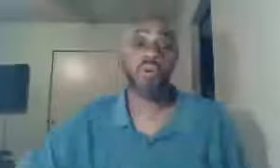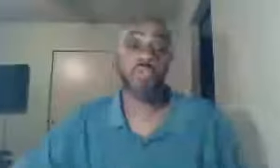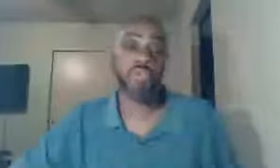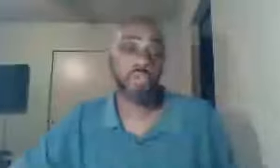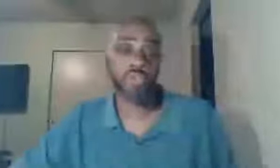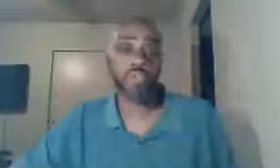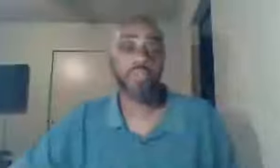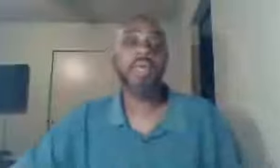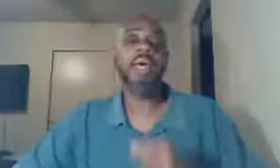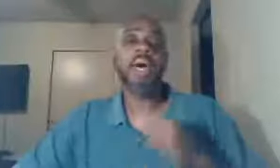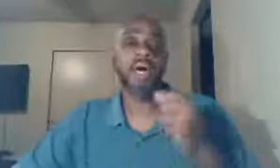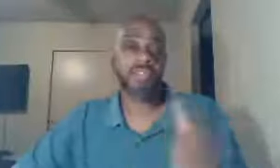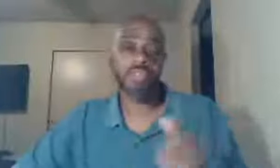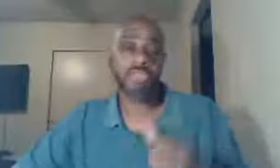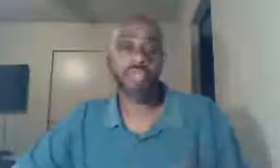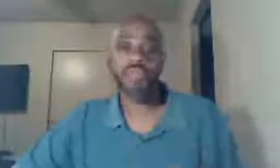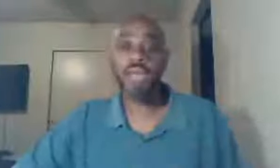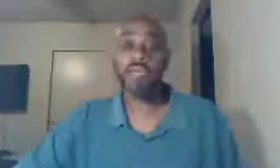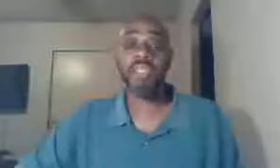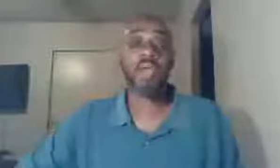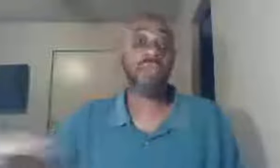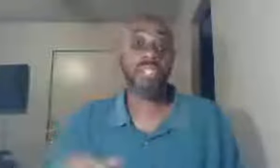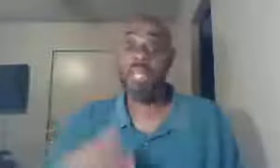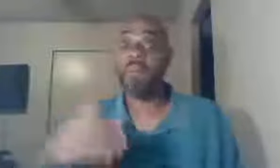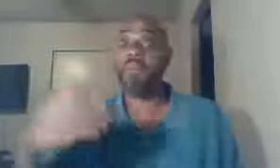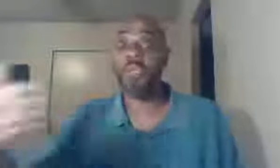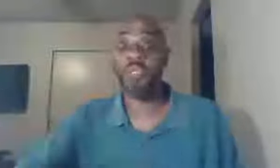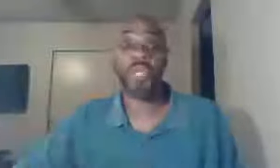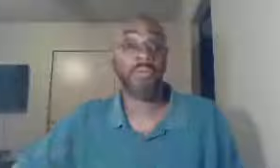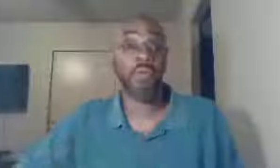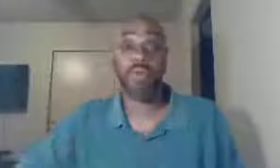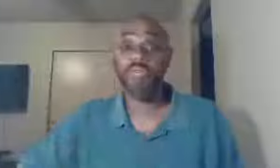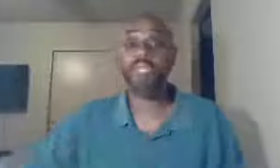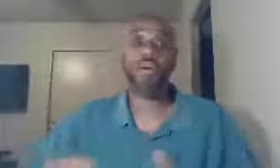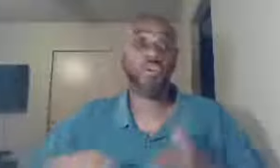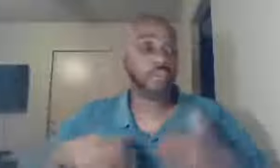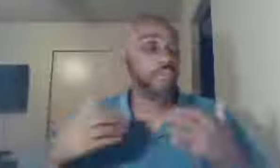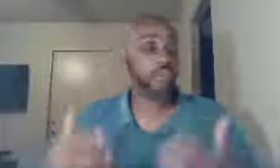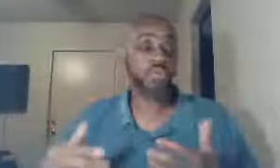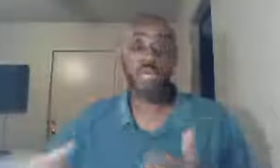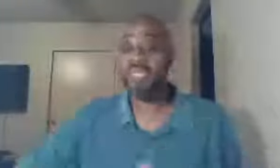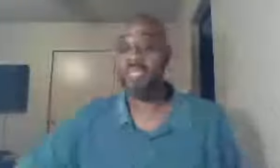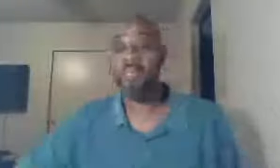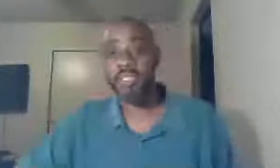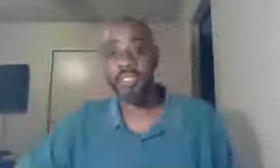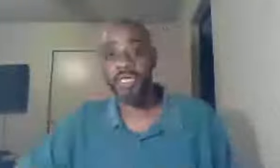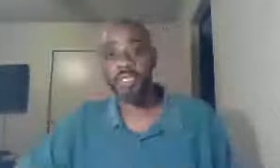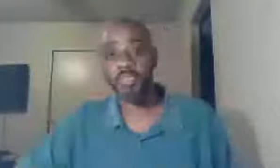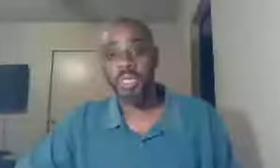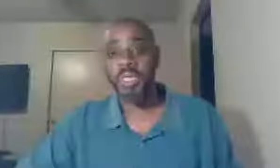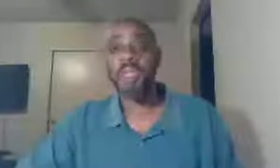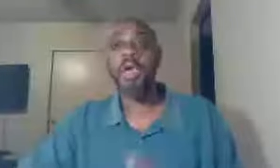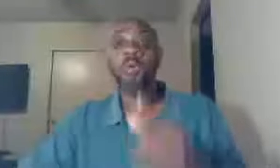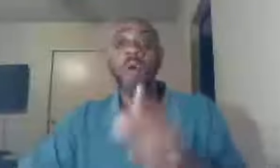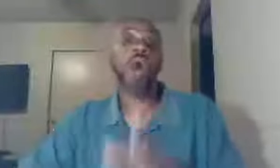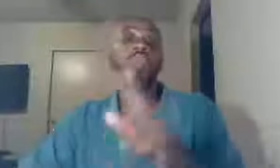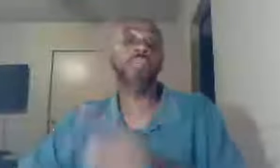on YouTube, so that you can follow us there, we just uploaded a couple more videos, we're trying to get some more done this week, we'll also be